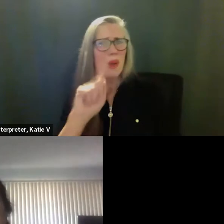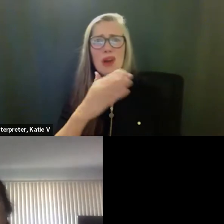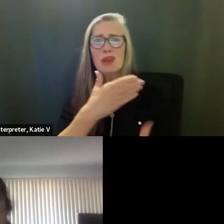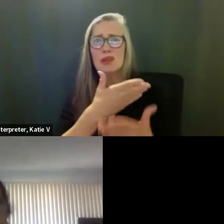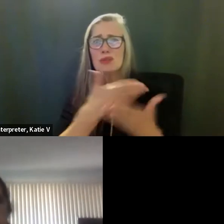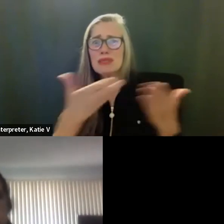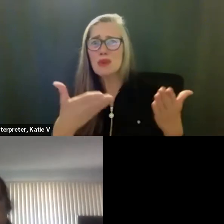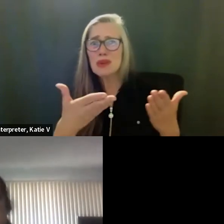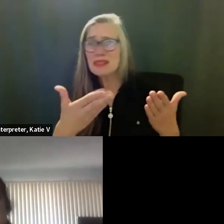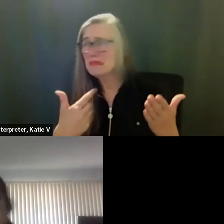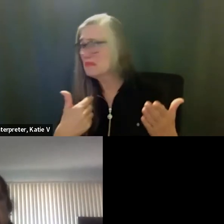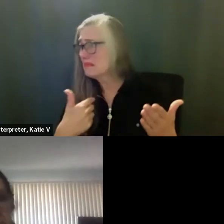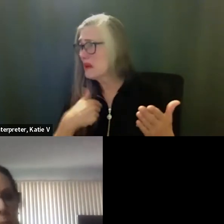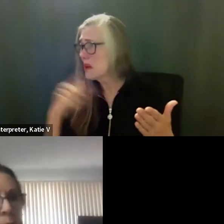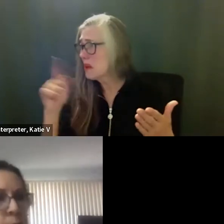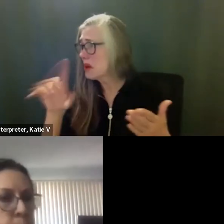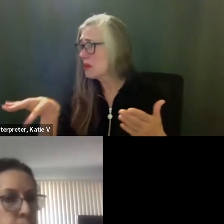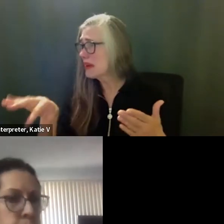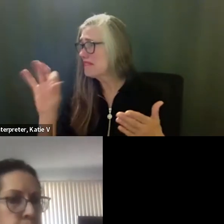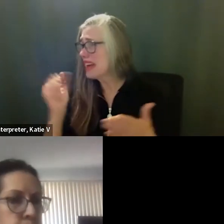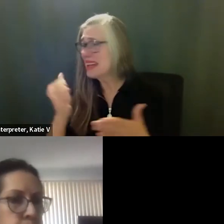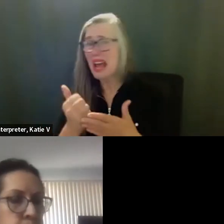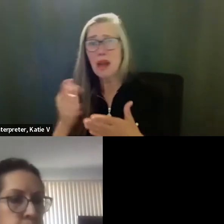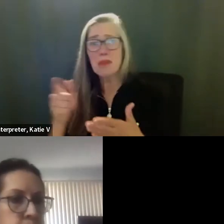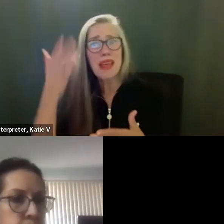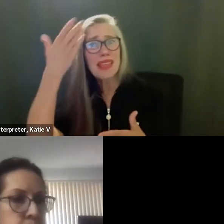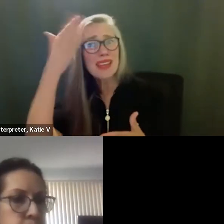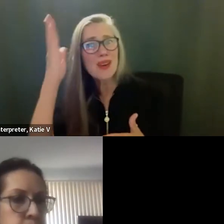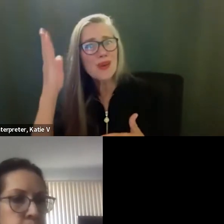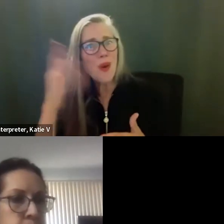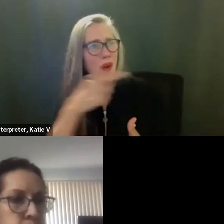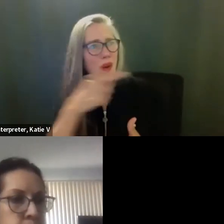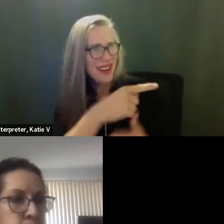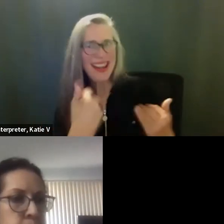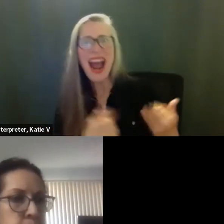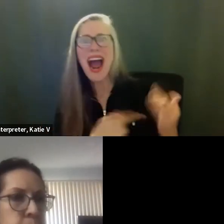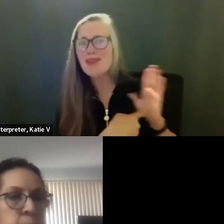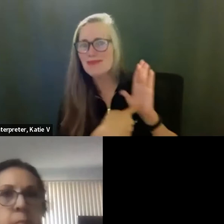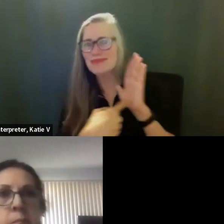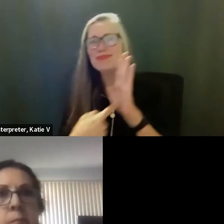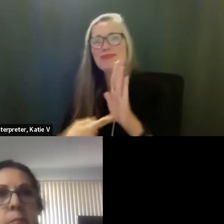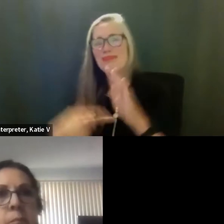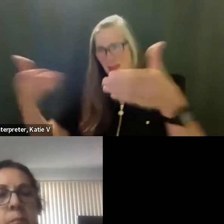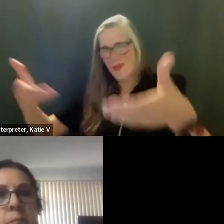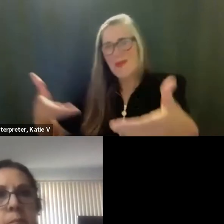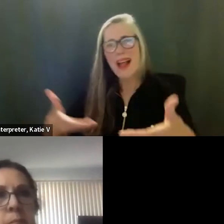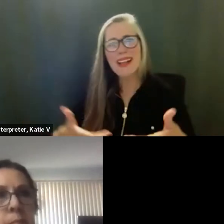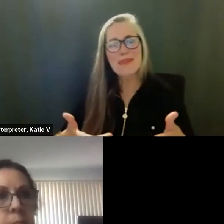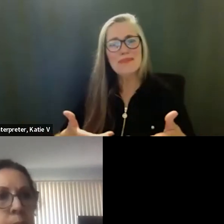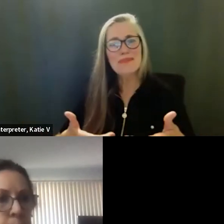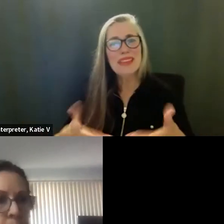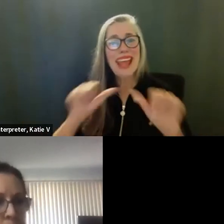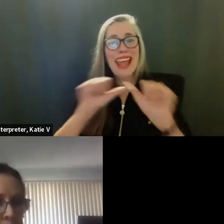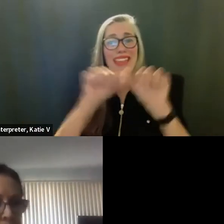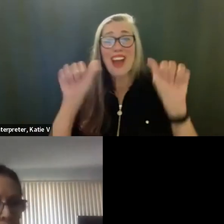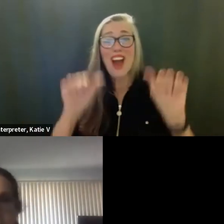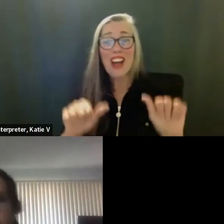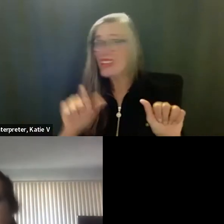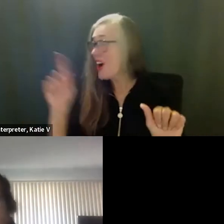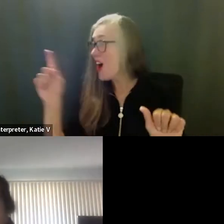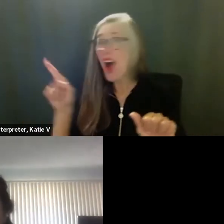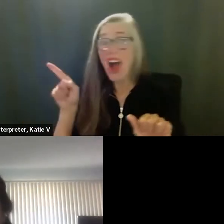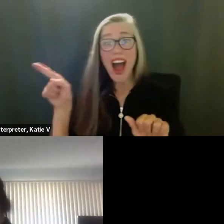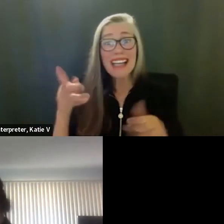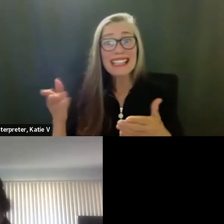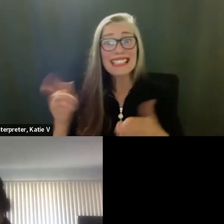ask for help. Uh, we love the, we love the concept that our architect created. Actually, he's right here.